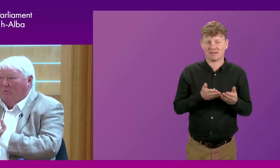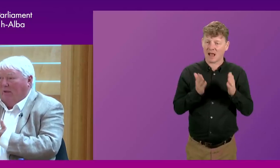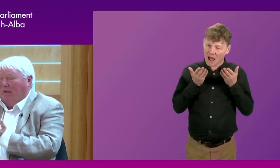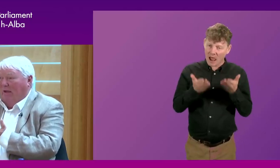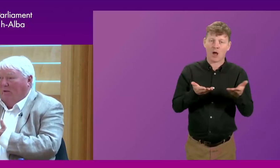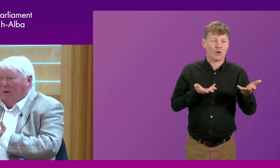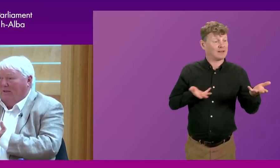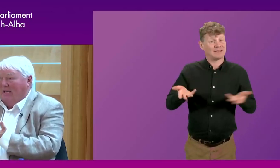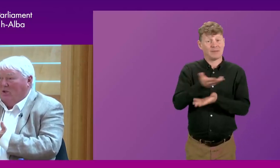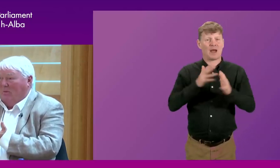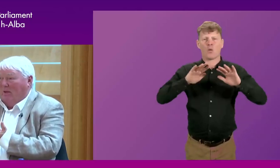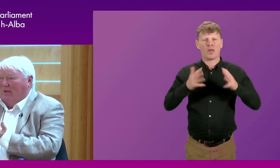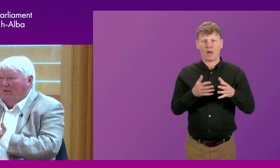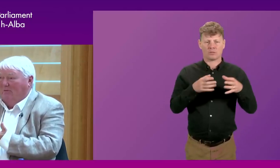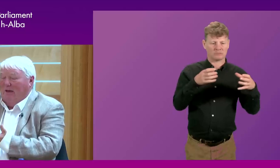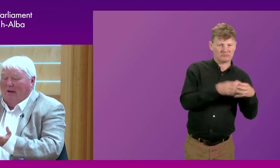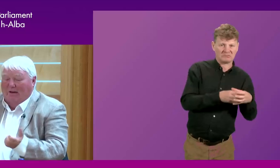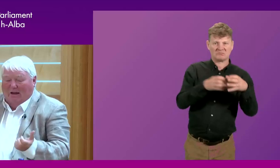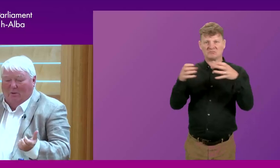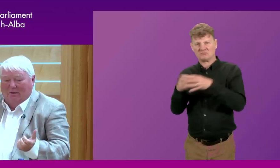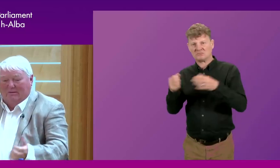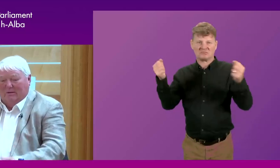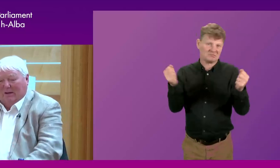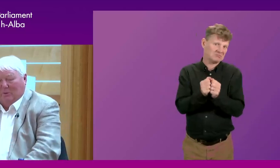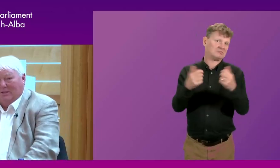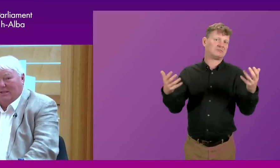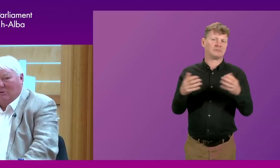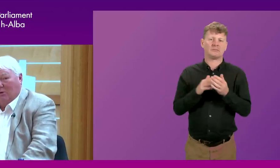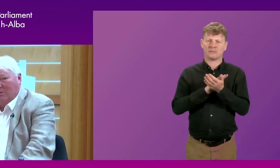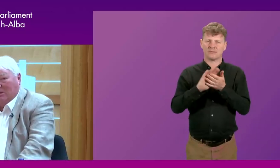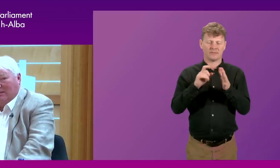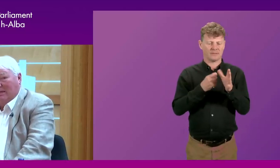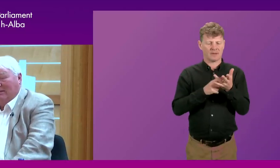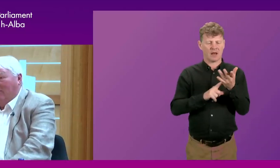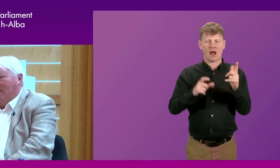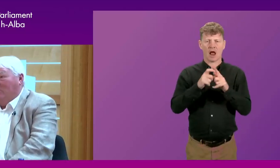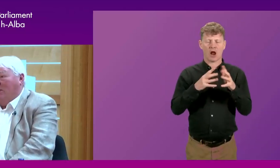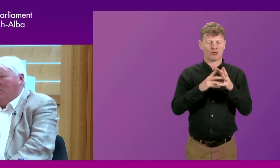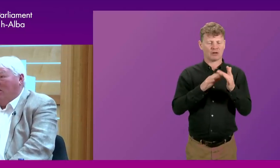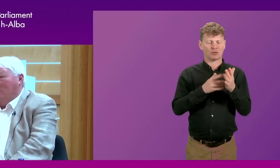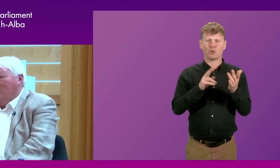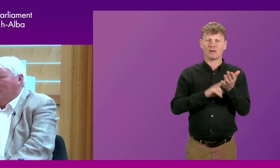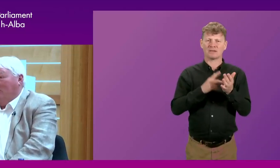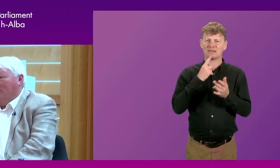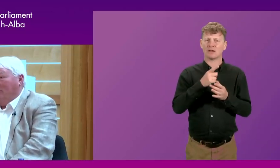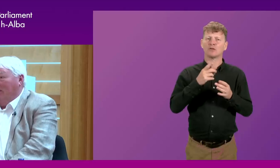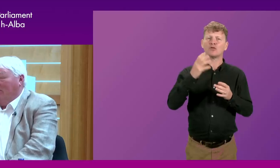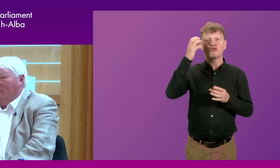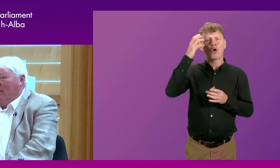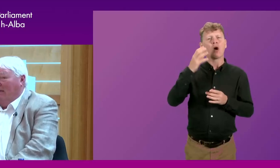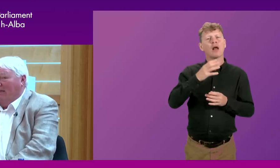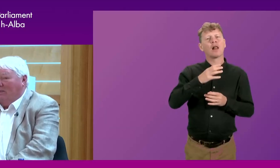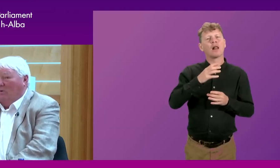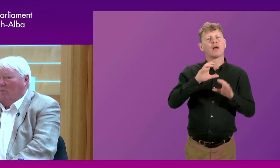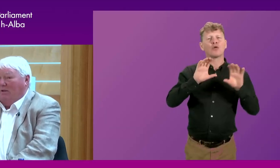happen without the, the partisanship intervening. And I know that, you know, Harold Wilson said Royal Commissions take minutes and waste years, but, but some, sometimes